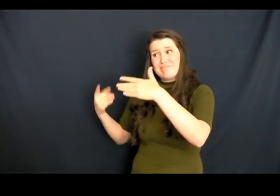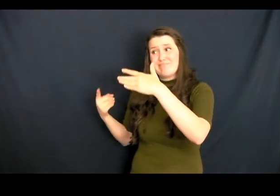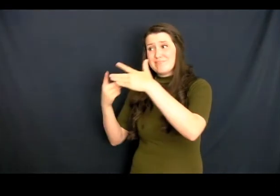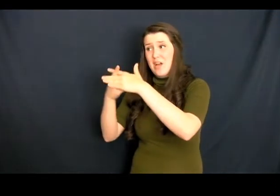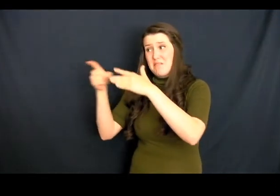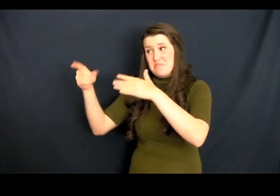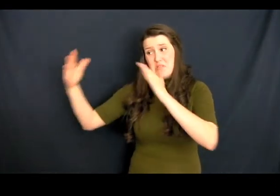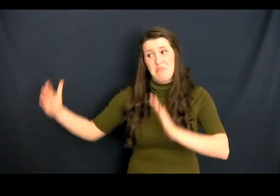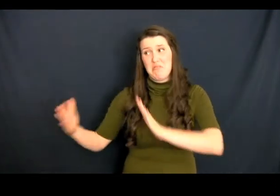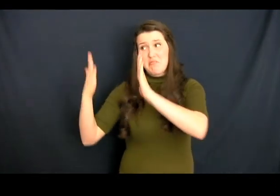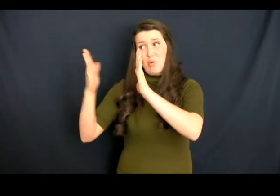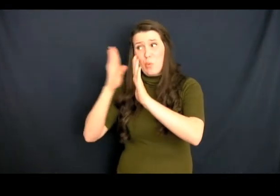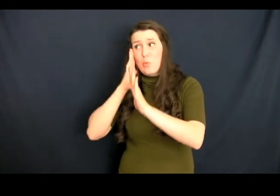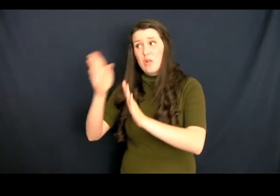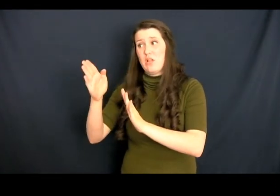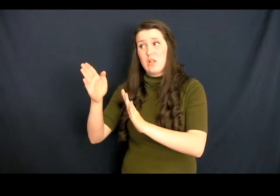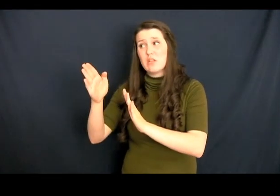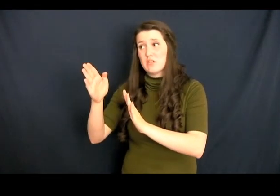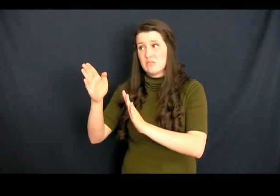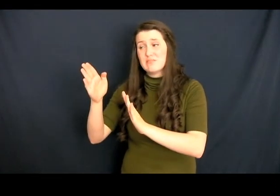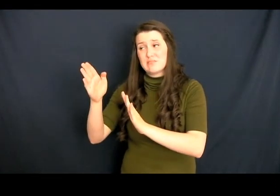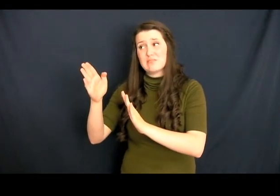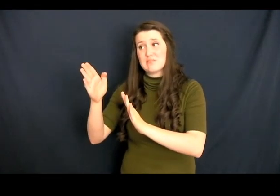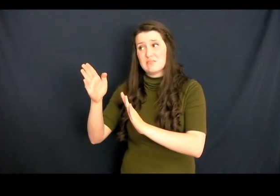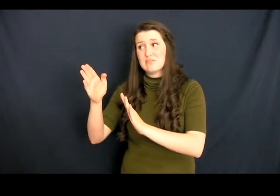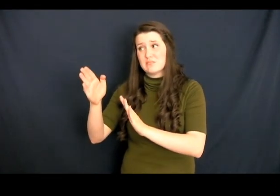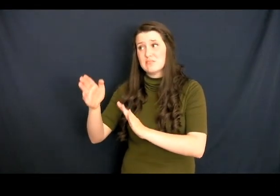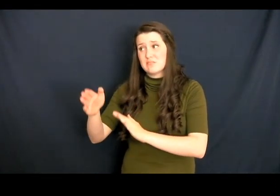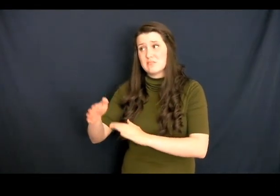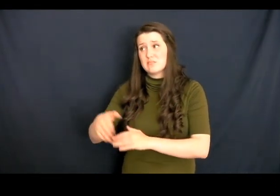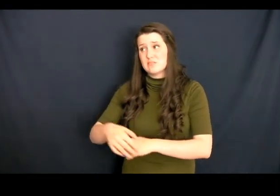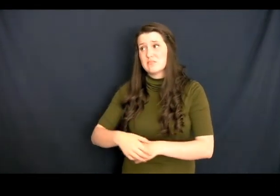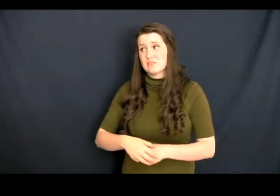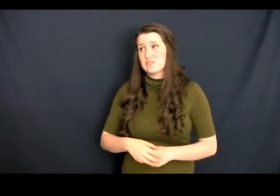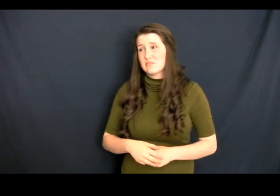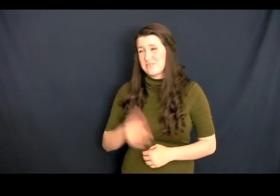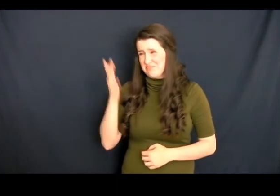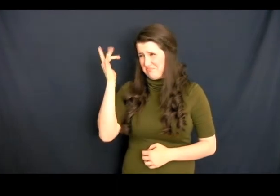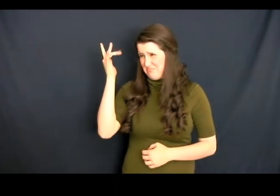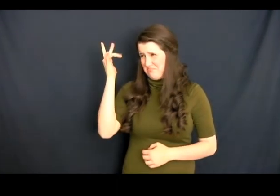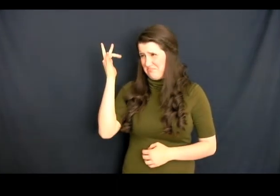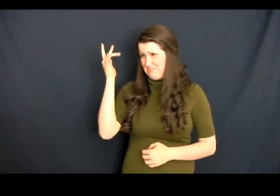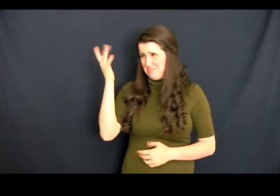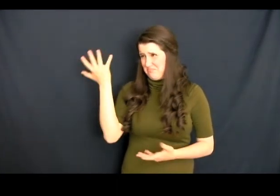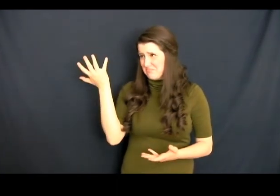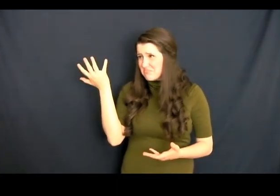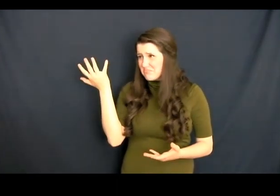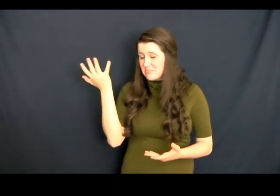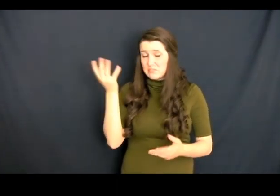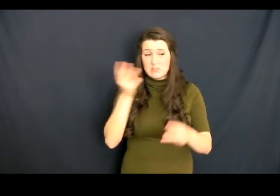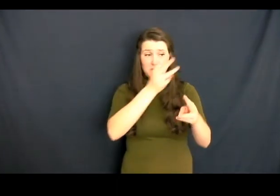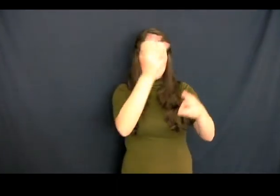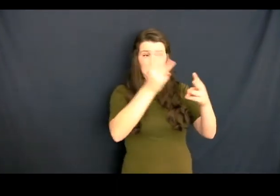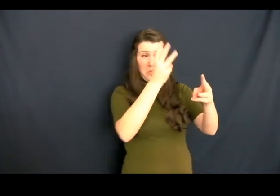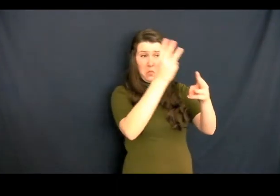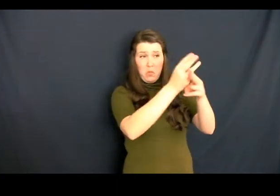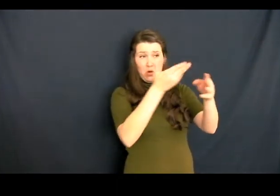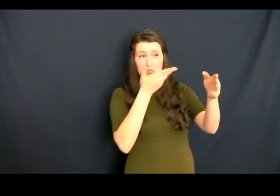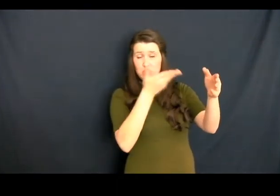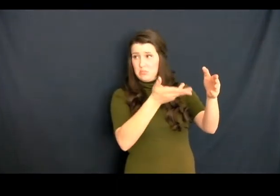be in the sheltered, yes-men environment of a talk show. Because regardless, prime time. The world you live in